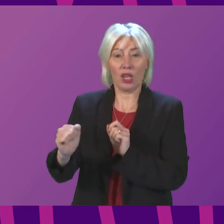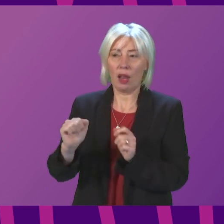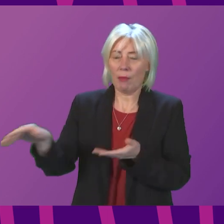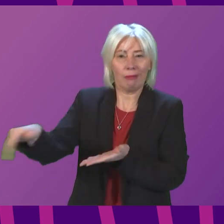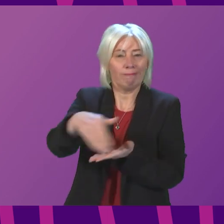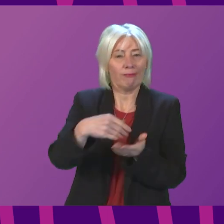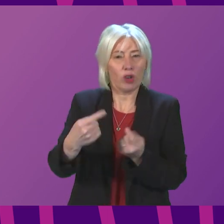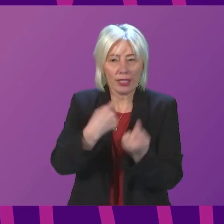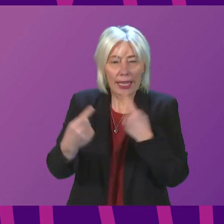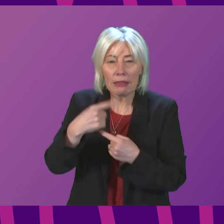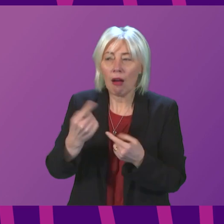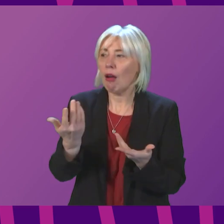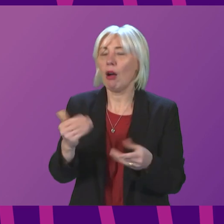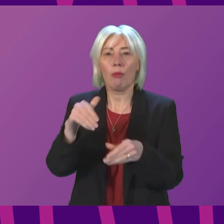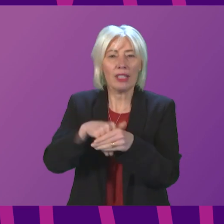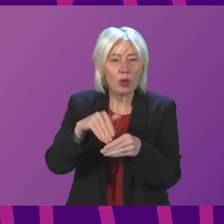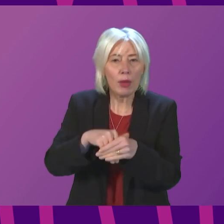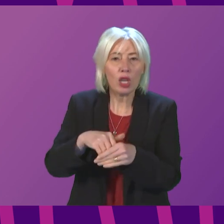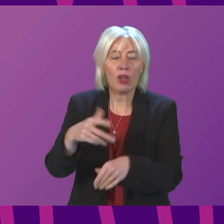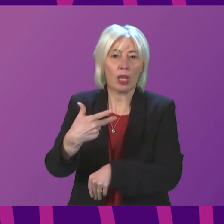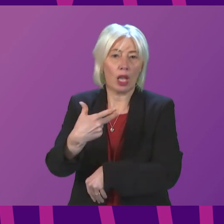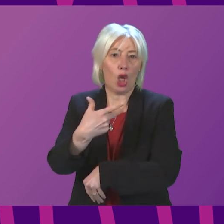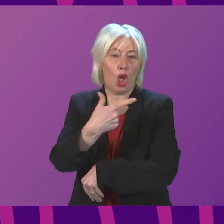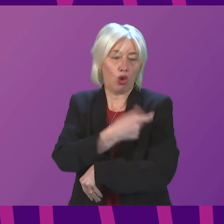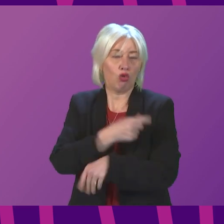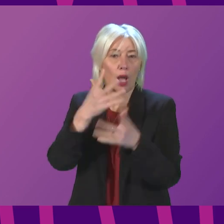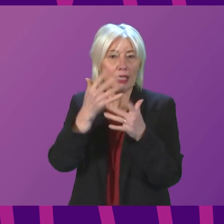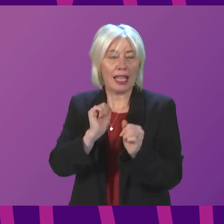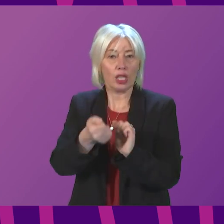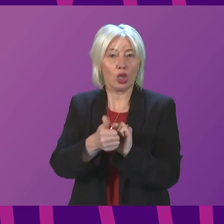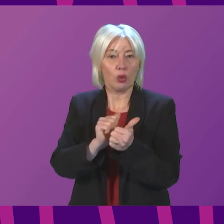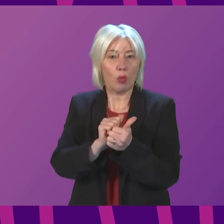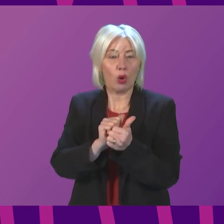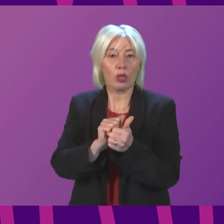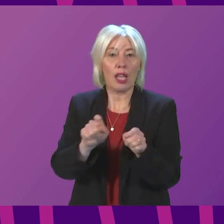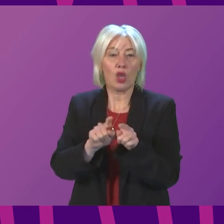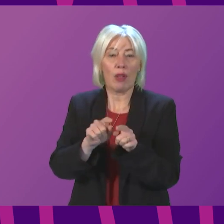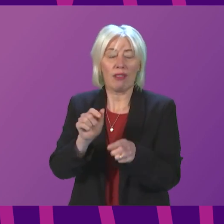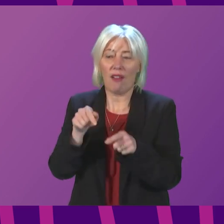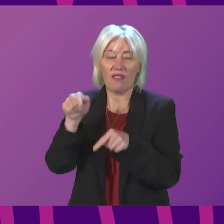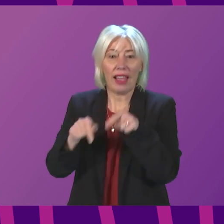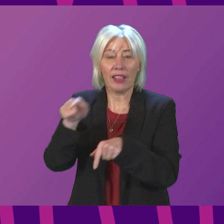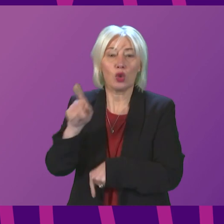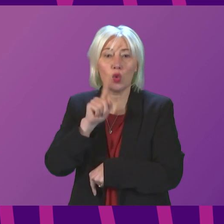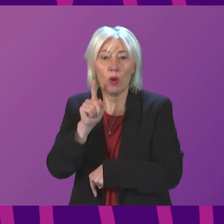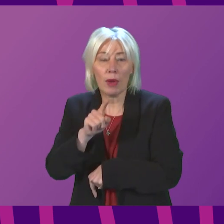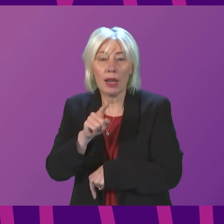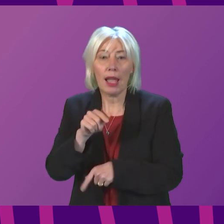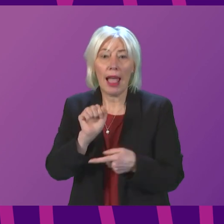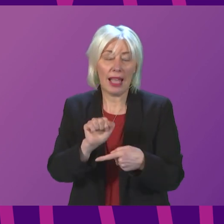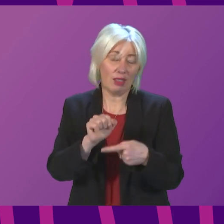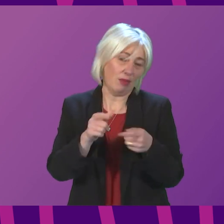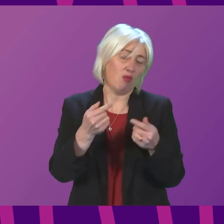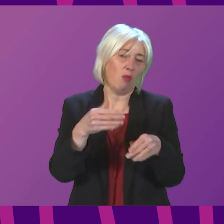of data, participation and drug testing in sports, measures to protect barriers facing women and practices within the criminal justice system.